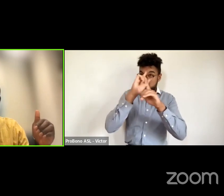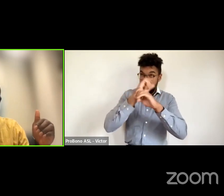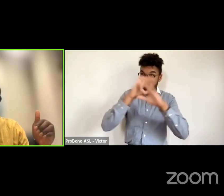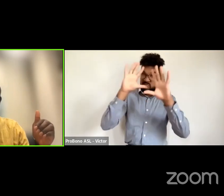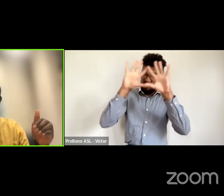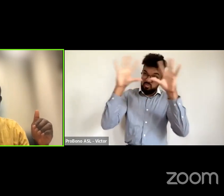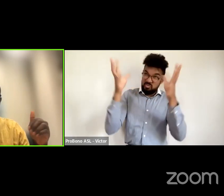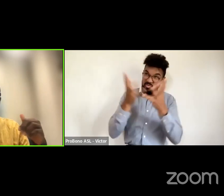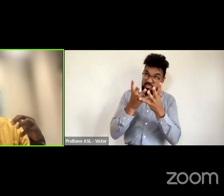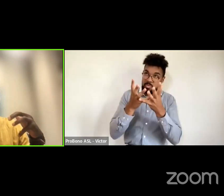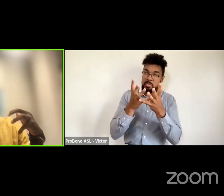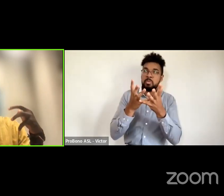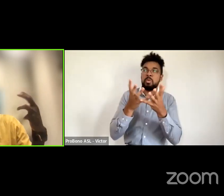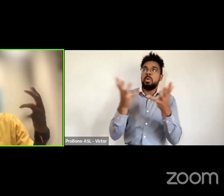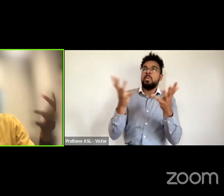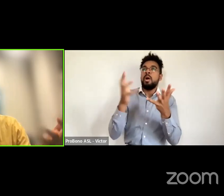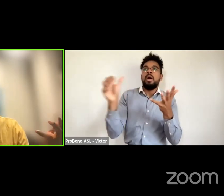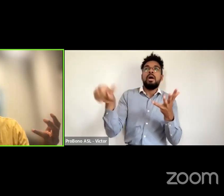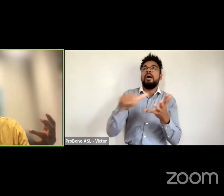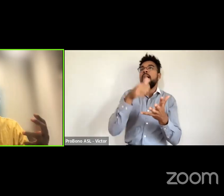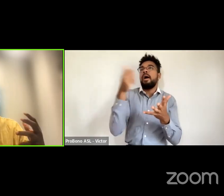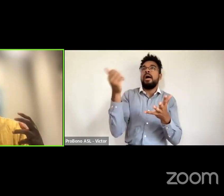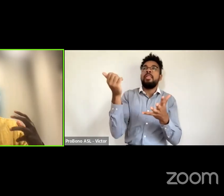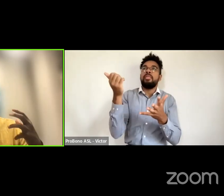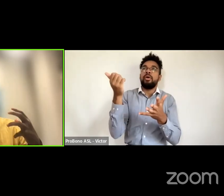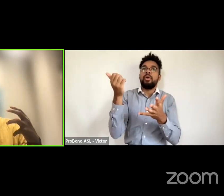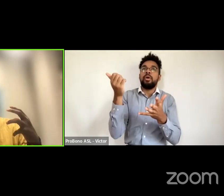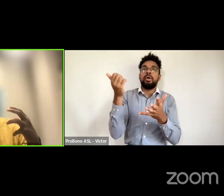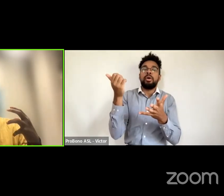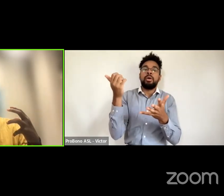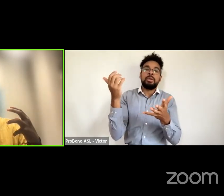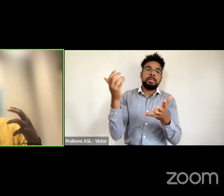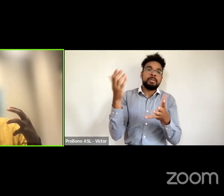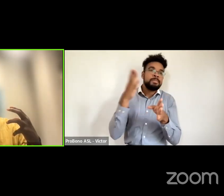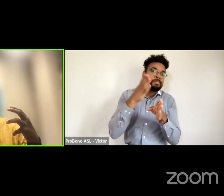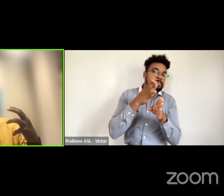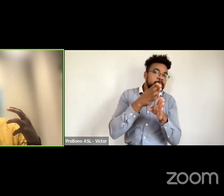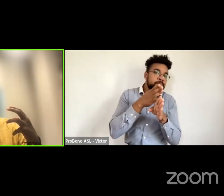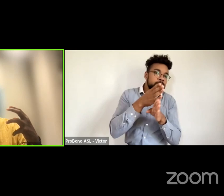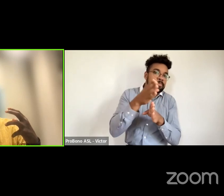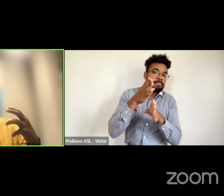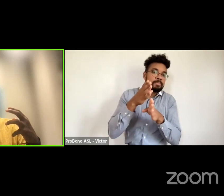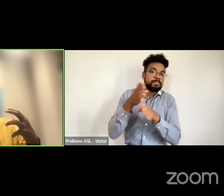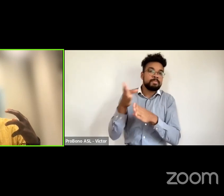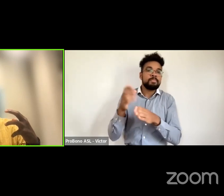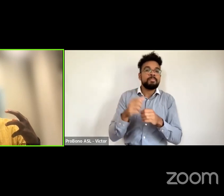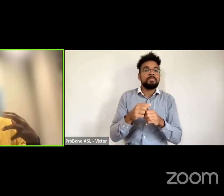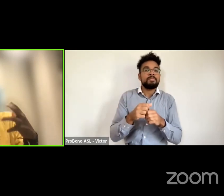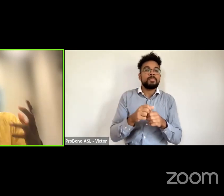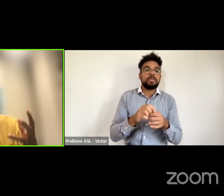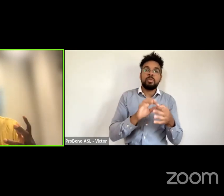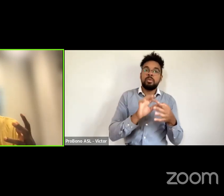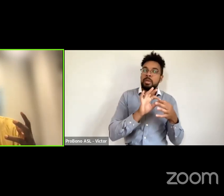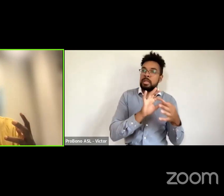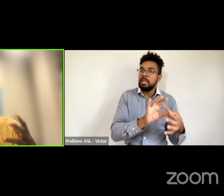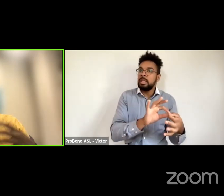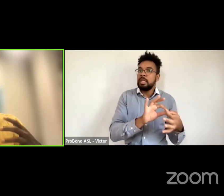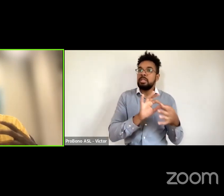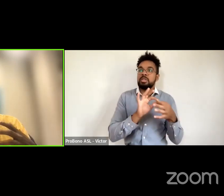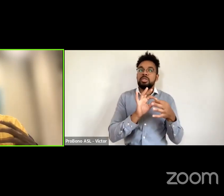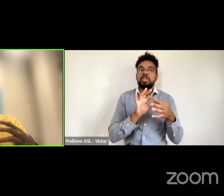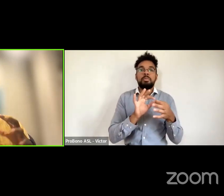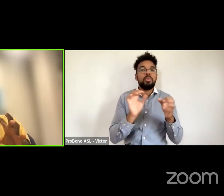avenues relationships um that um possibilities